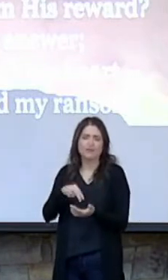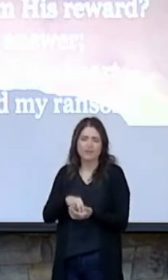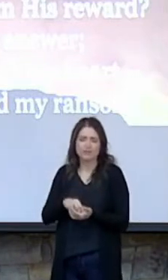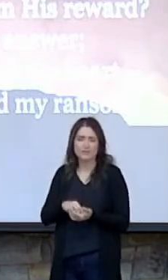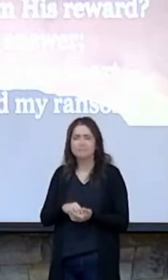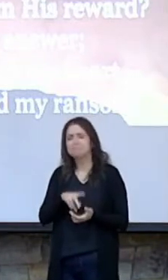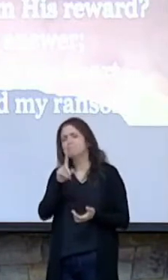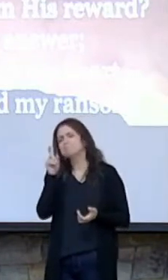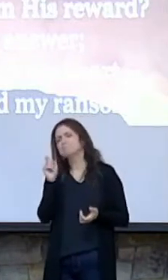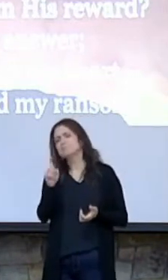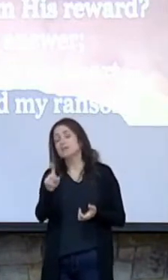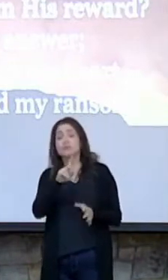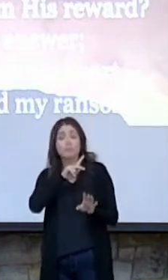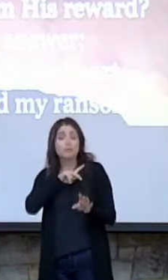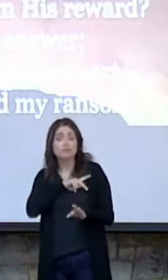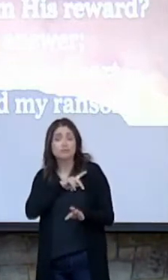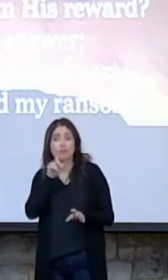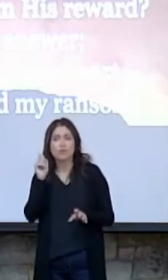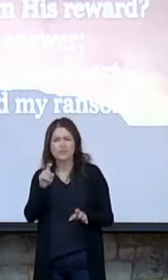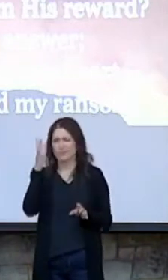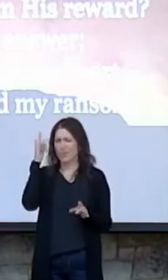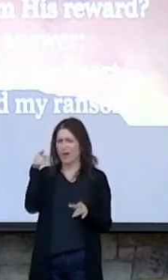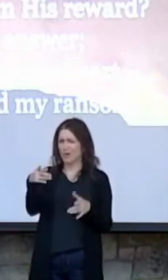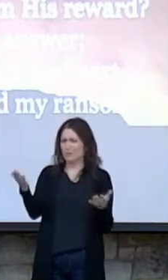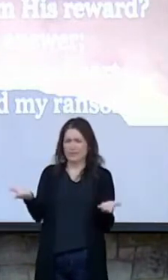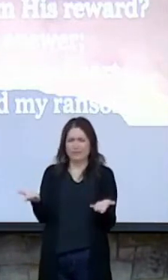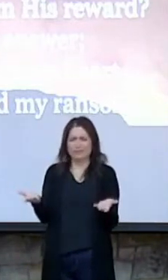ask you a question, a personal question. why are you here?